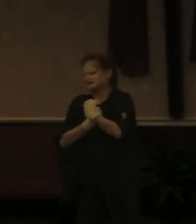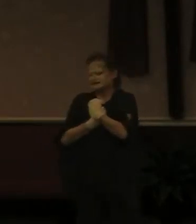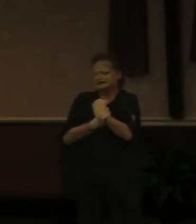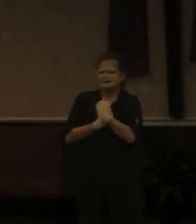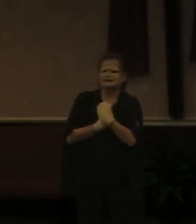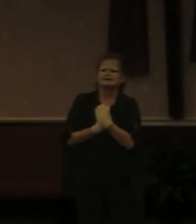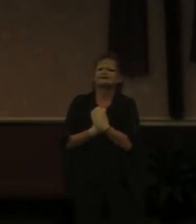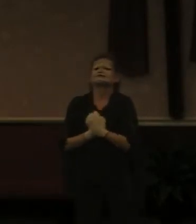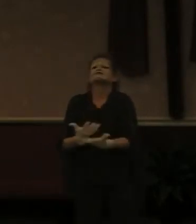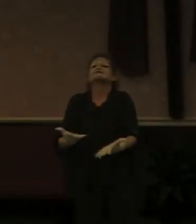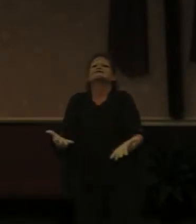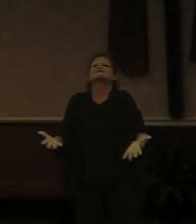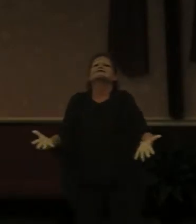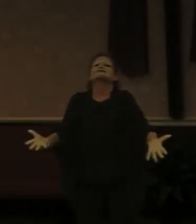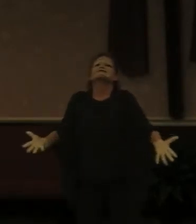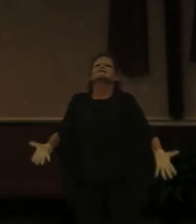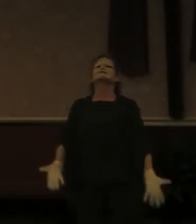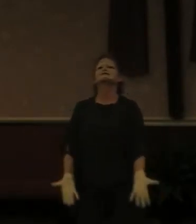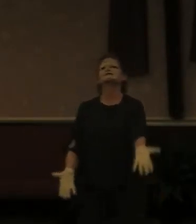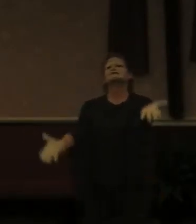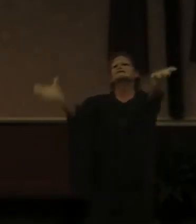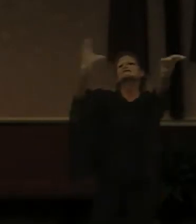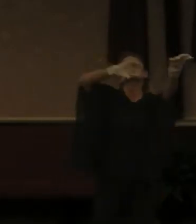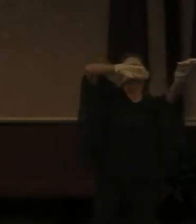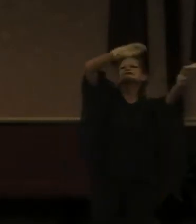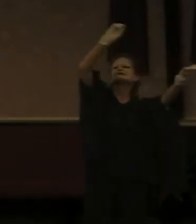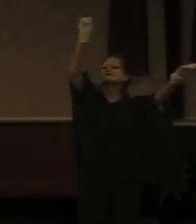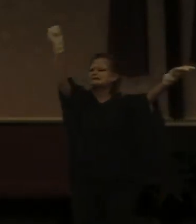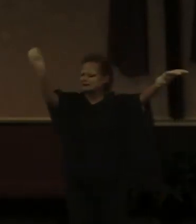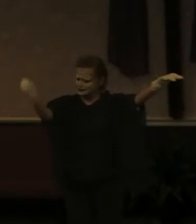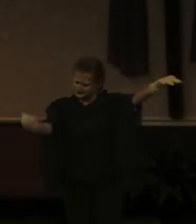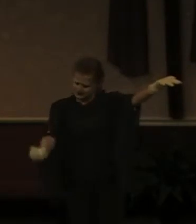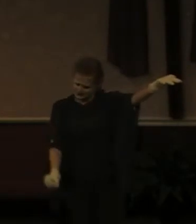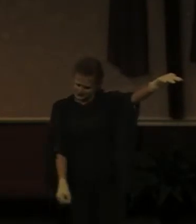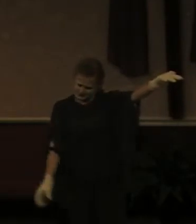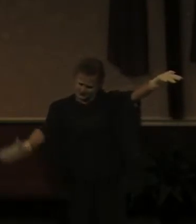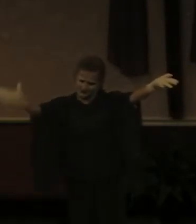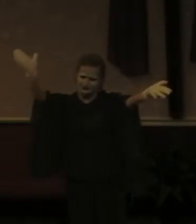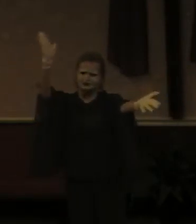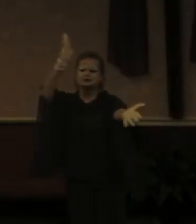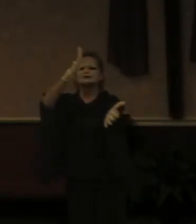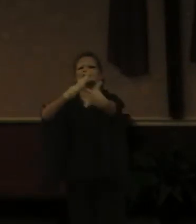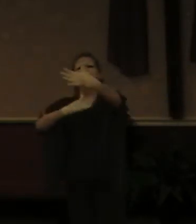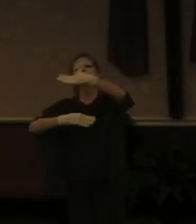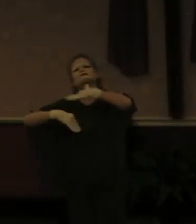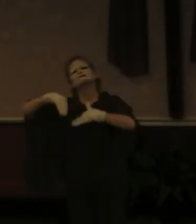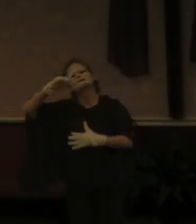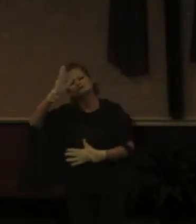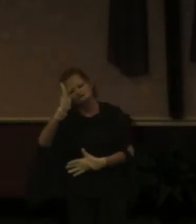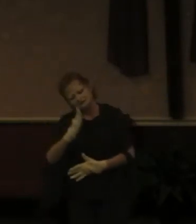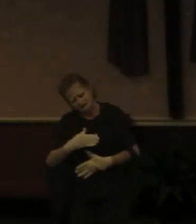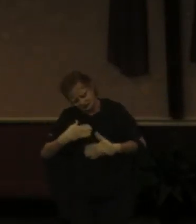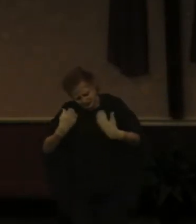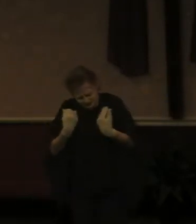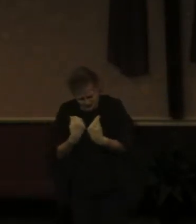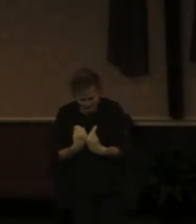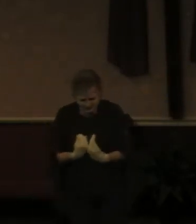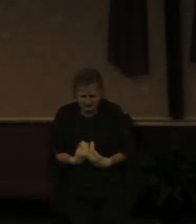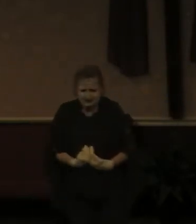By God and my staff, they comfort me.